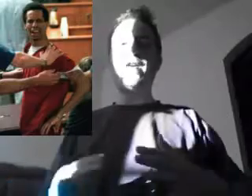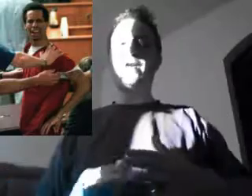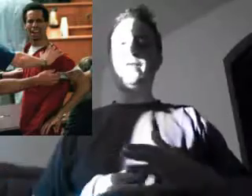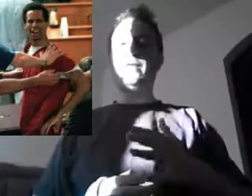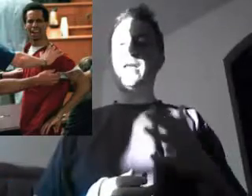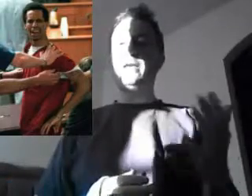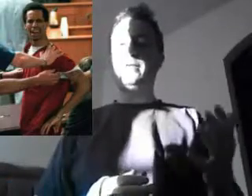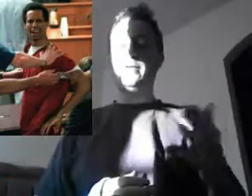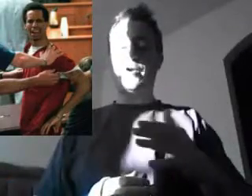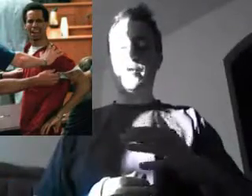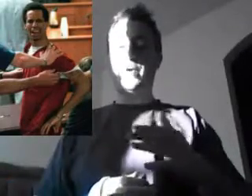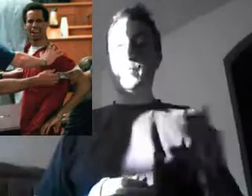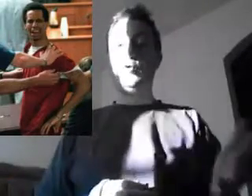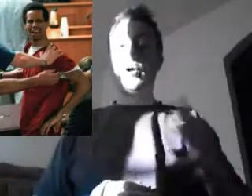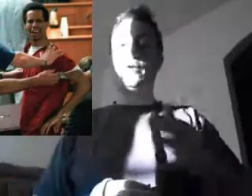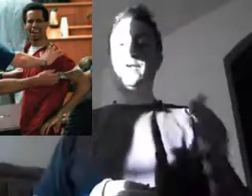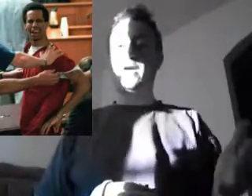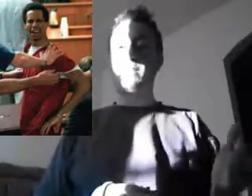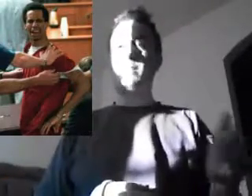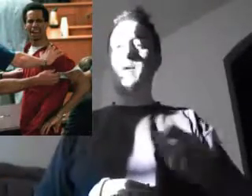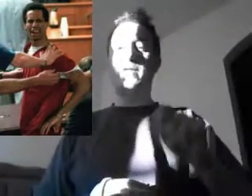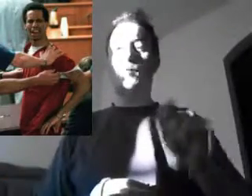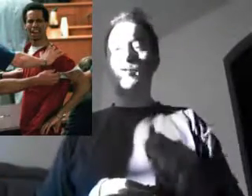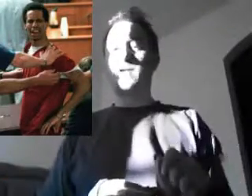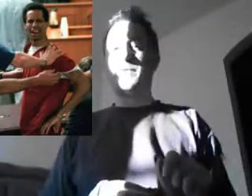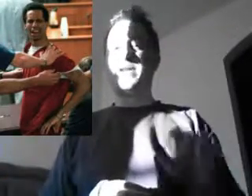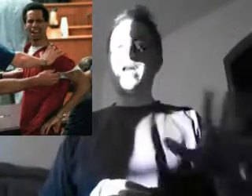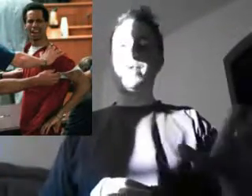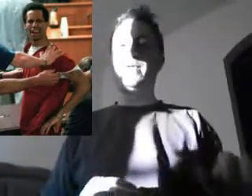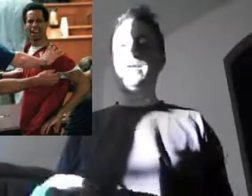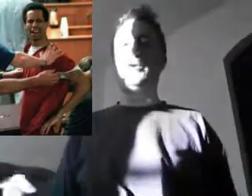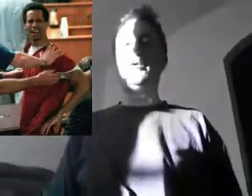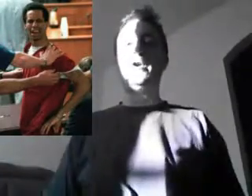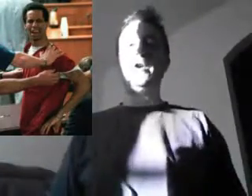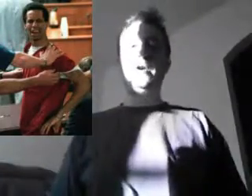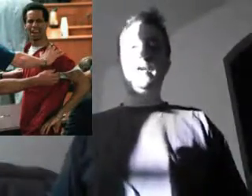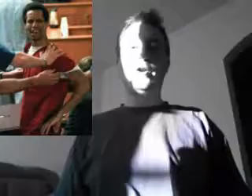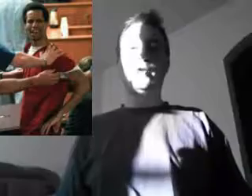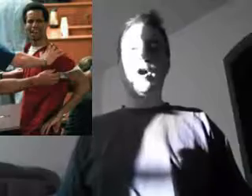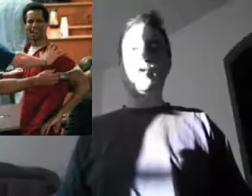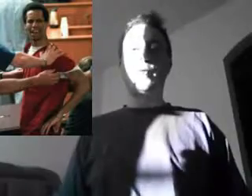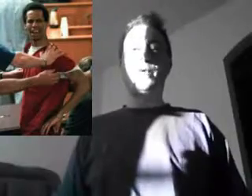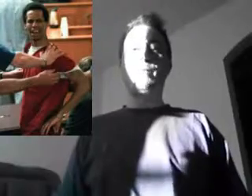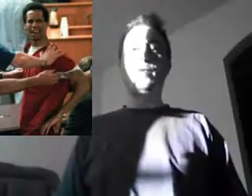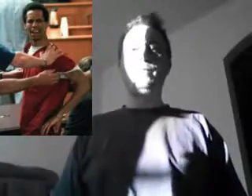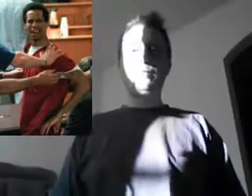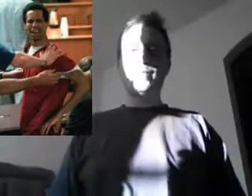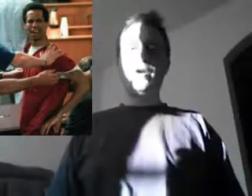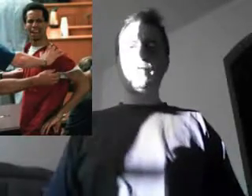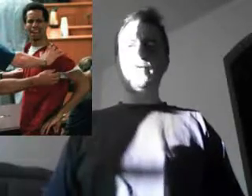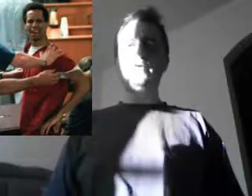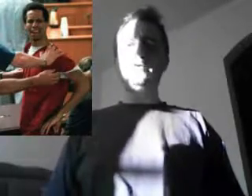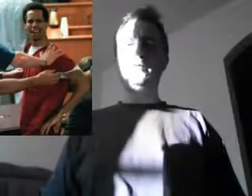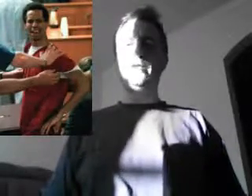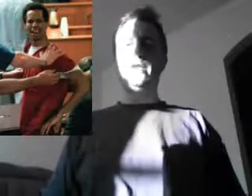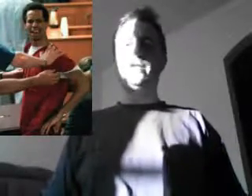then find that, you know, the people who talked to them, maybe they wrote something down, maybe they told, you know, other people, interviews with his